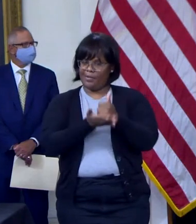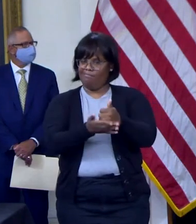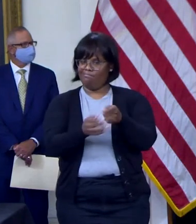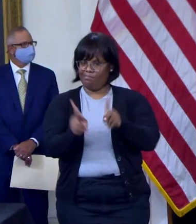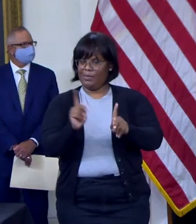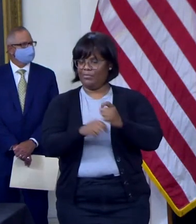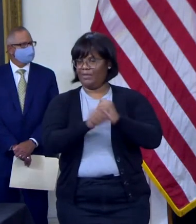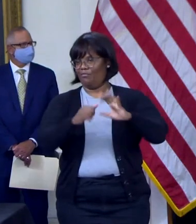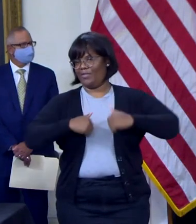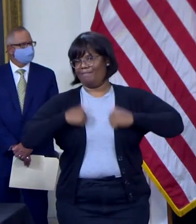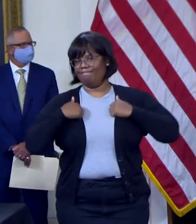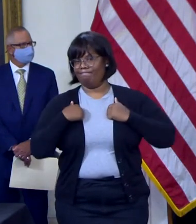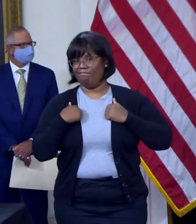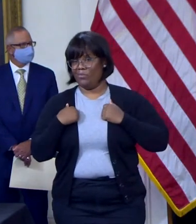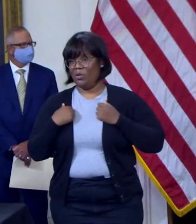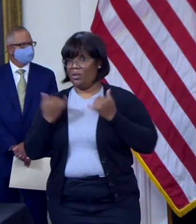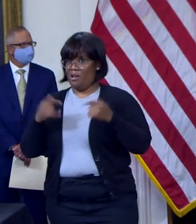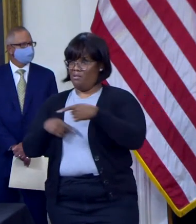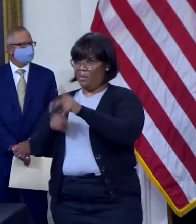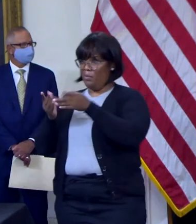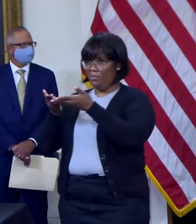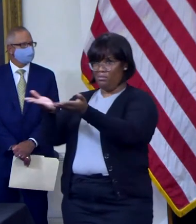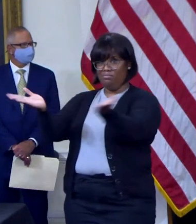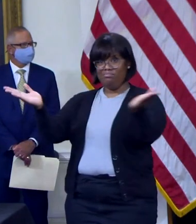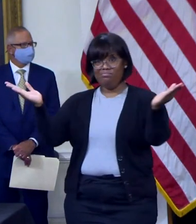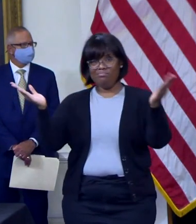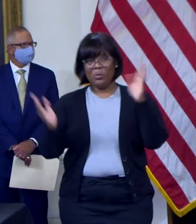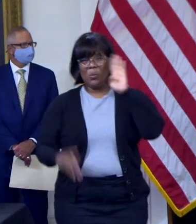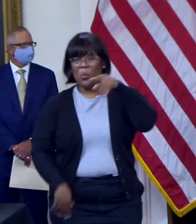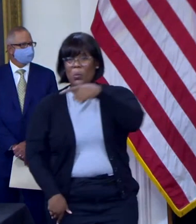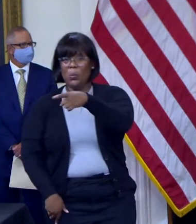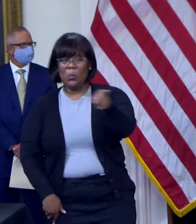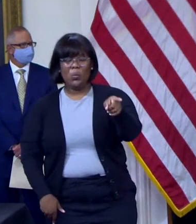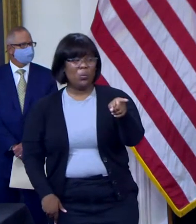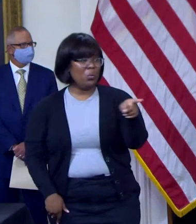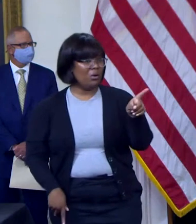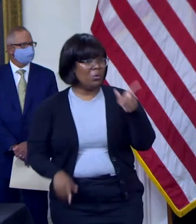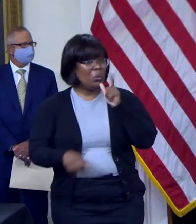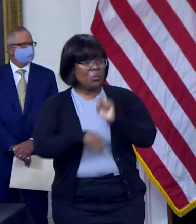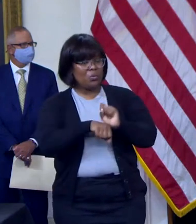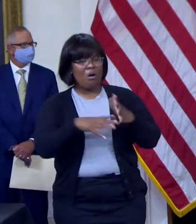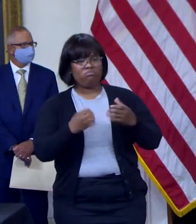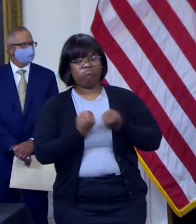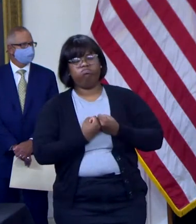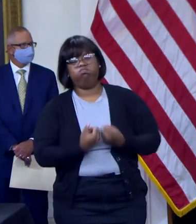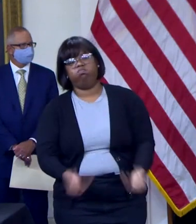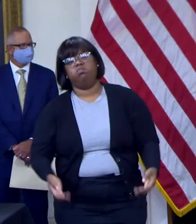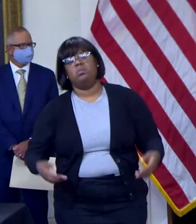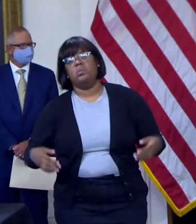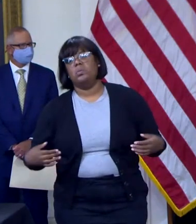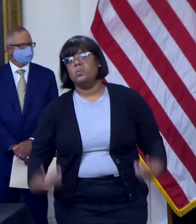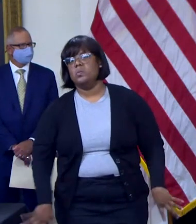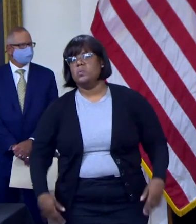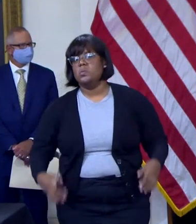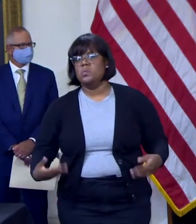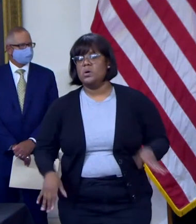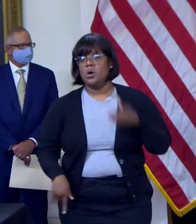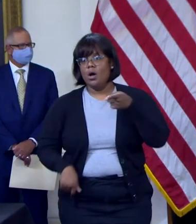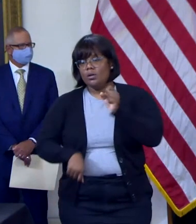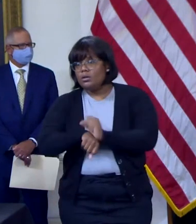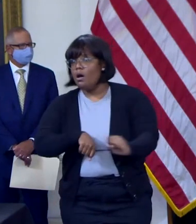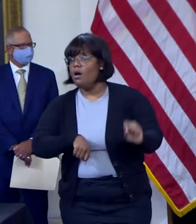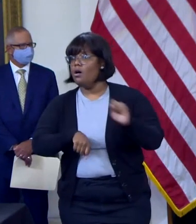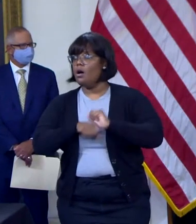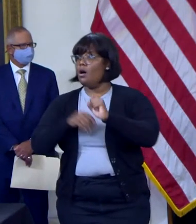heroes, I know that many of you are completely exhausted and stretched much too thin, and that